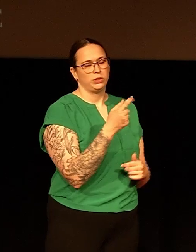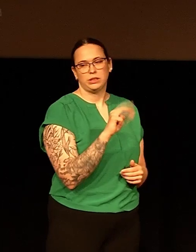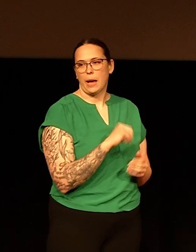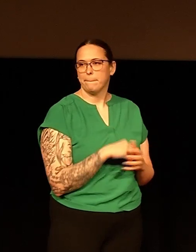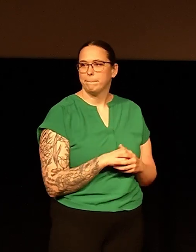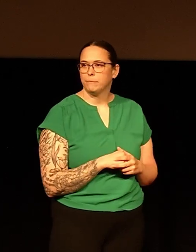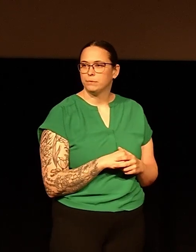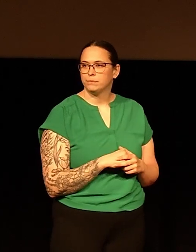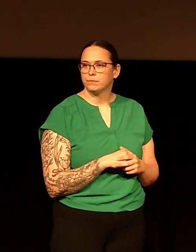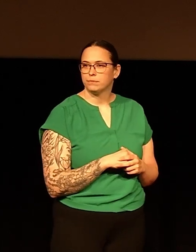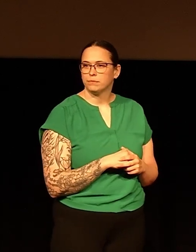pursue STEM.